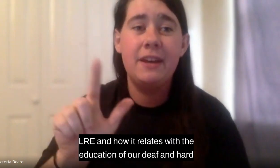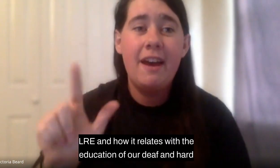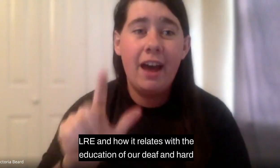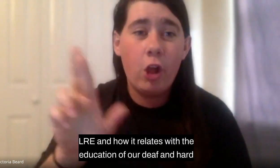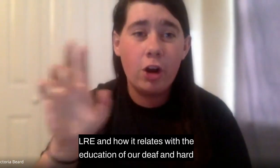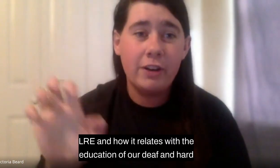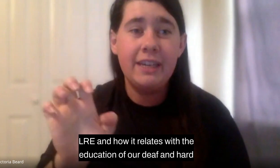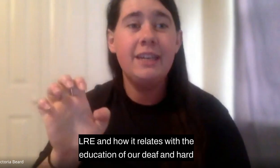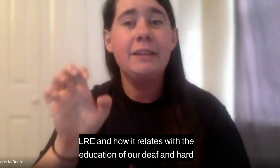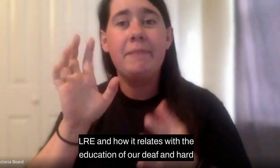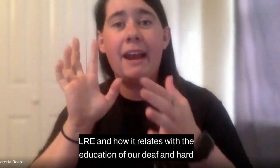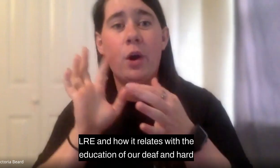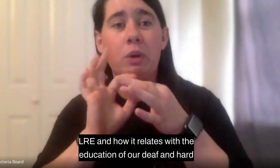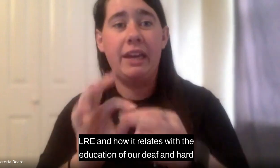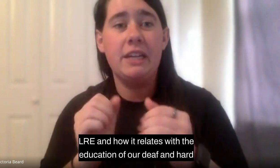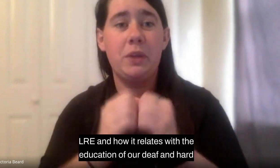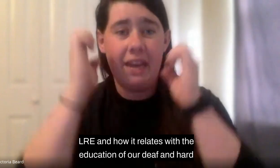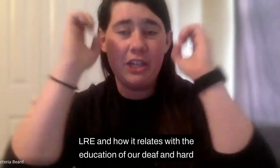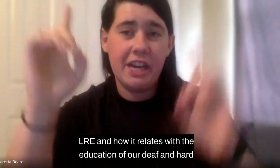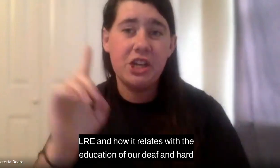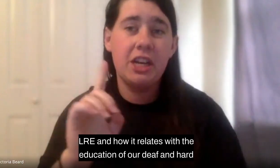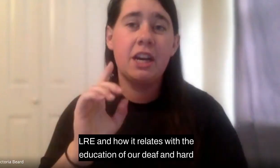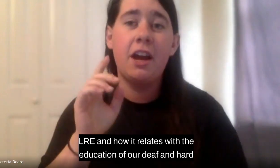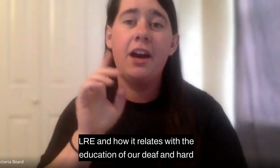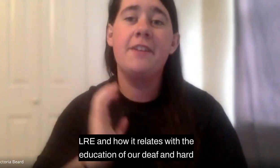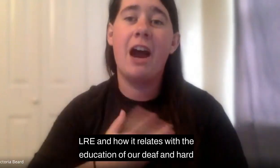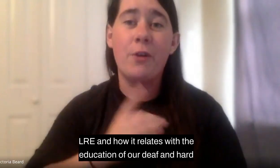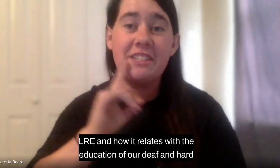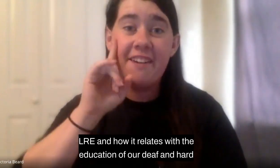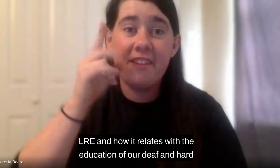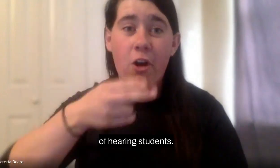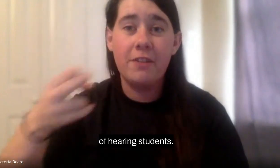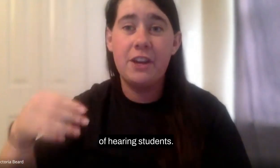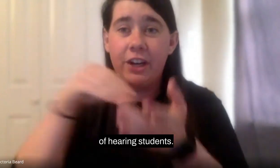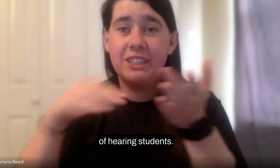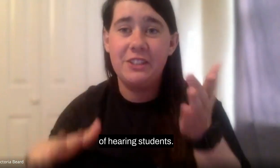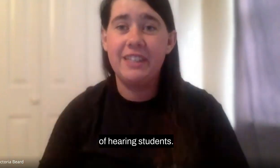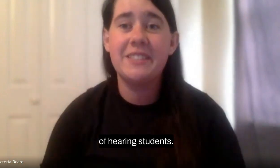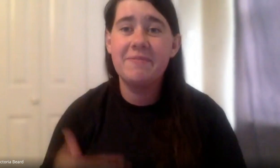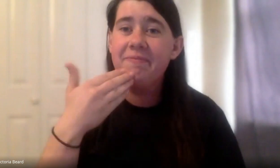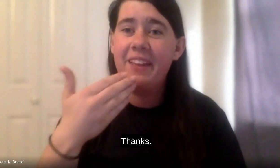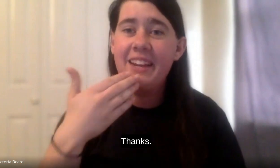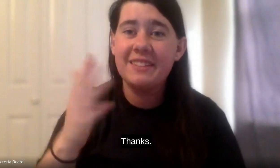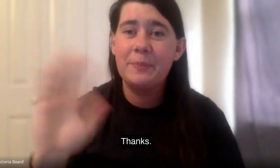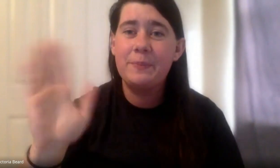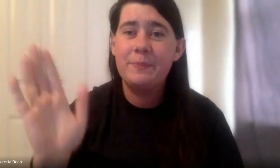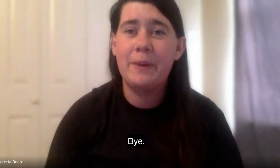LRE and how it relates with the education of our deaf and hard of hearing students. Thanks. Bye.